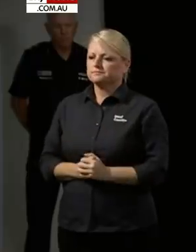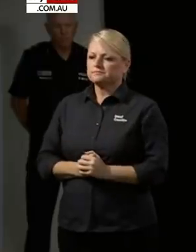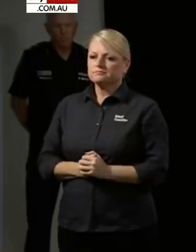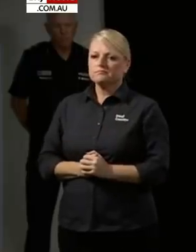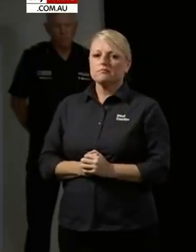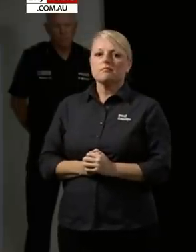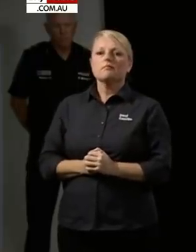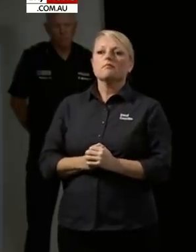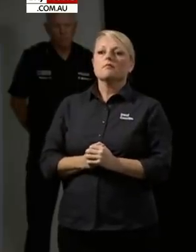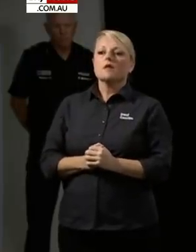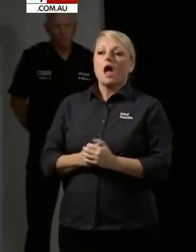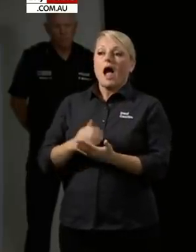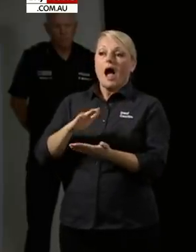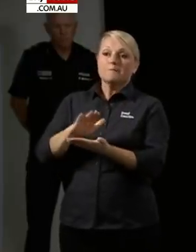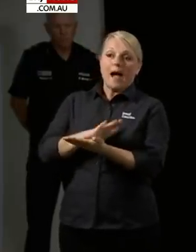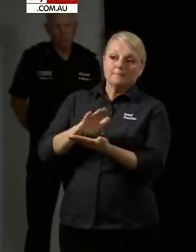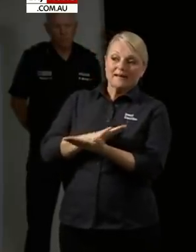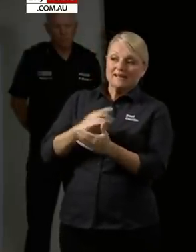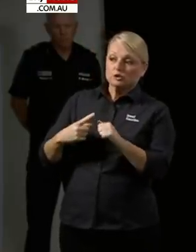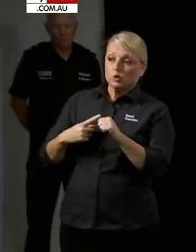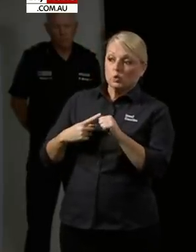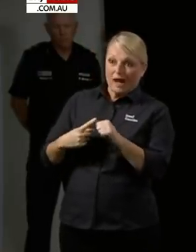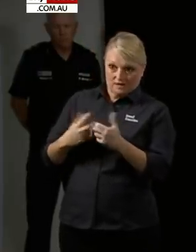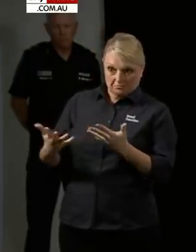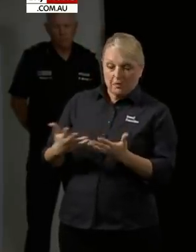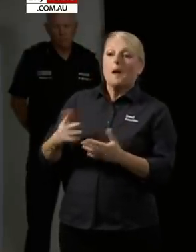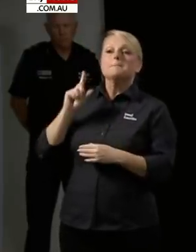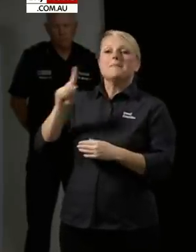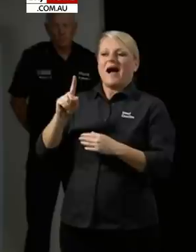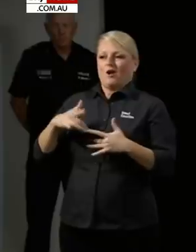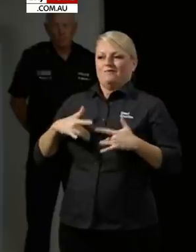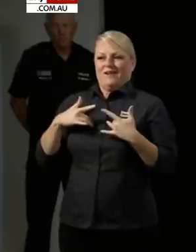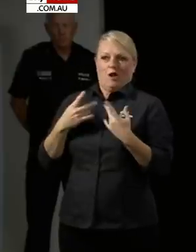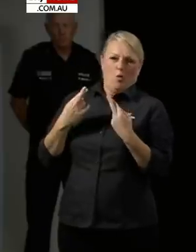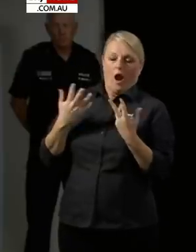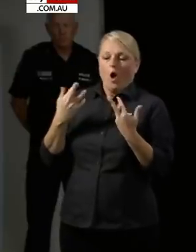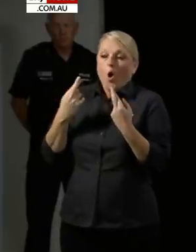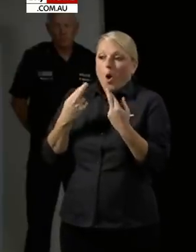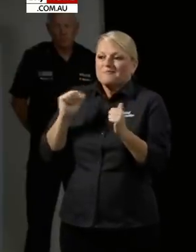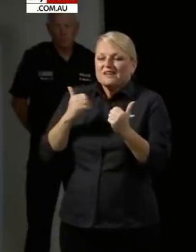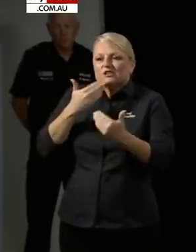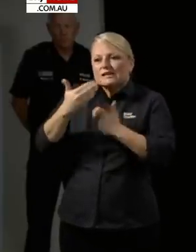take questions but I'm hopeful that I've been able to explain where we are in South Australia and why we are doing it this way. you.